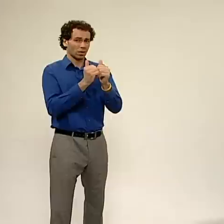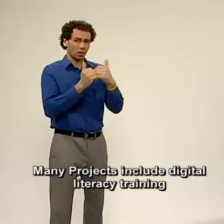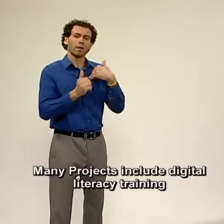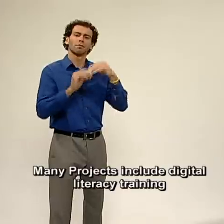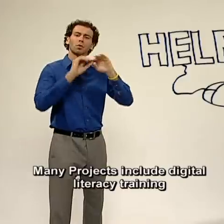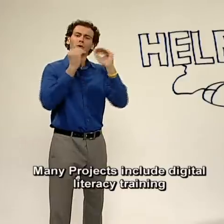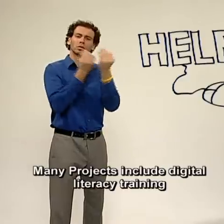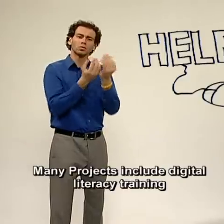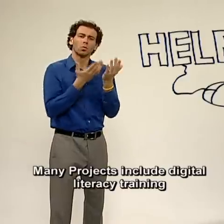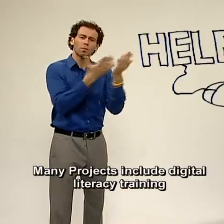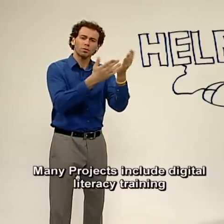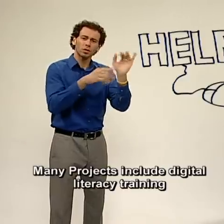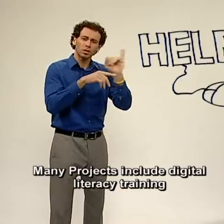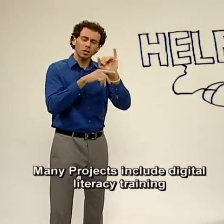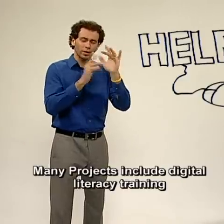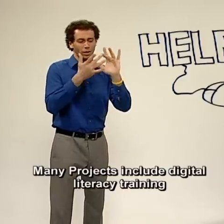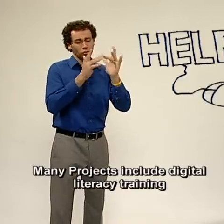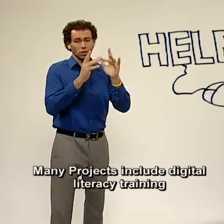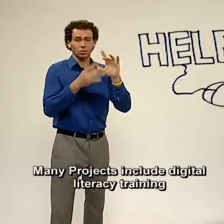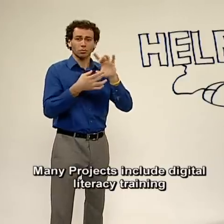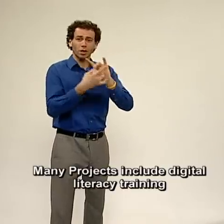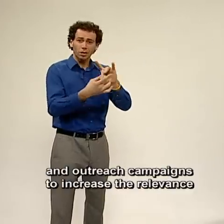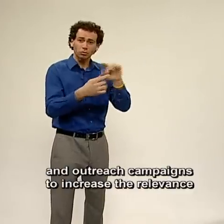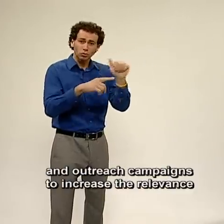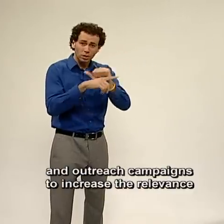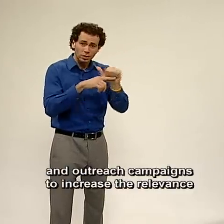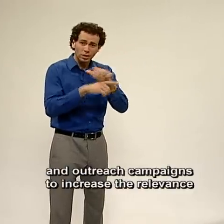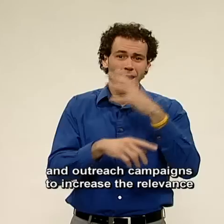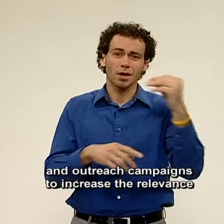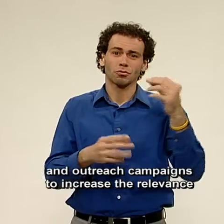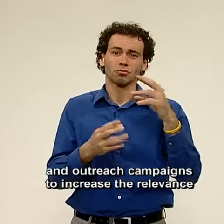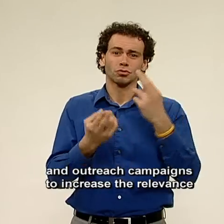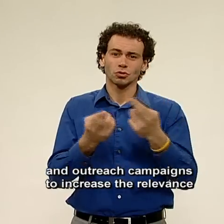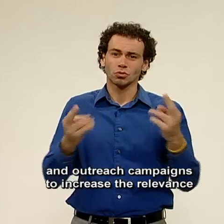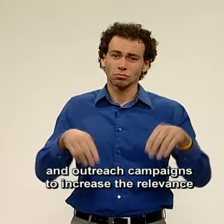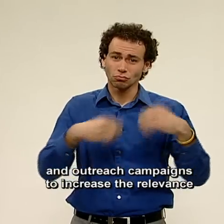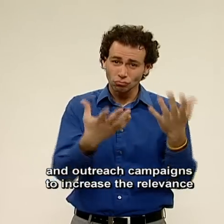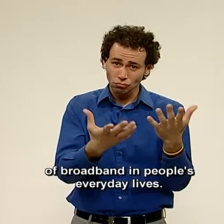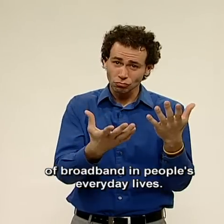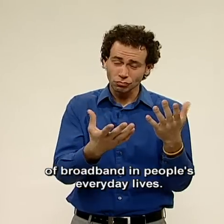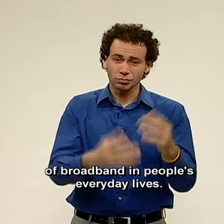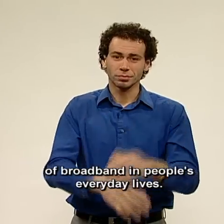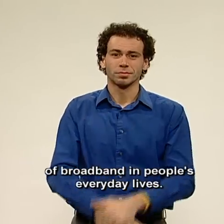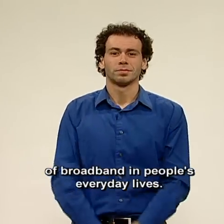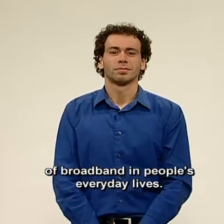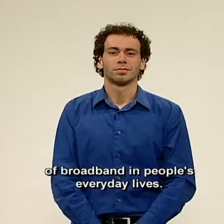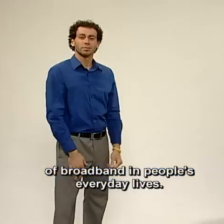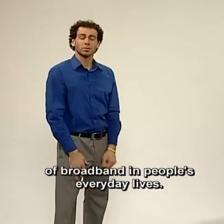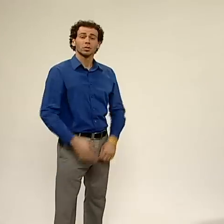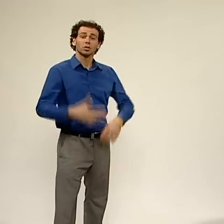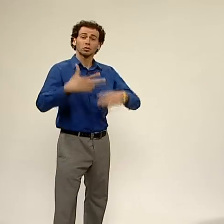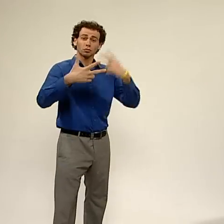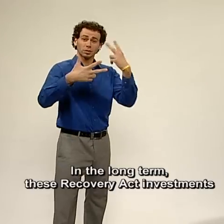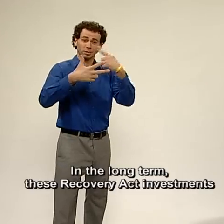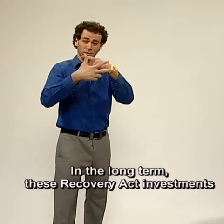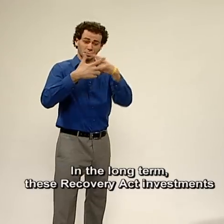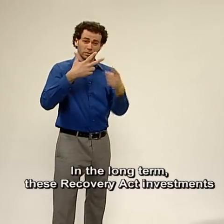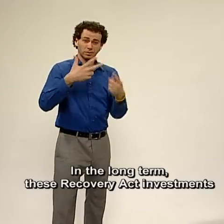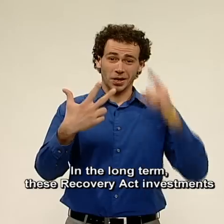Many projects include digital literacy training and outreach campaigns to increase the relevance of broadband in people's everyday lives. In the long